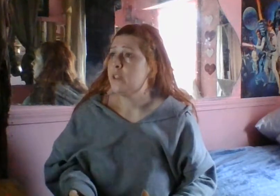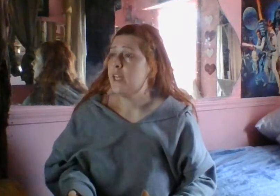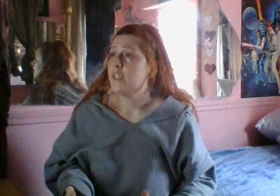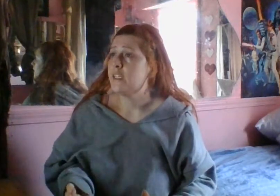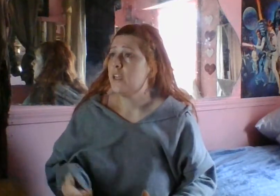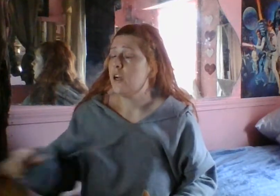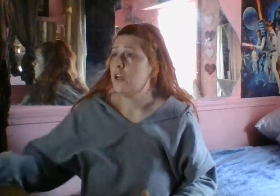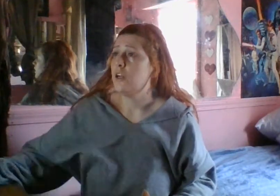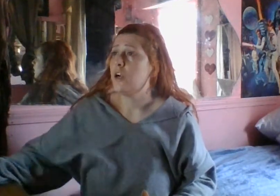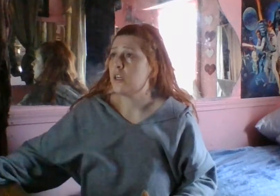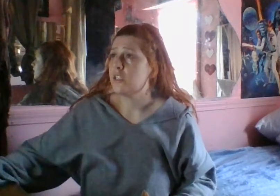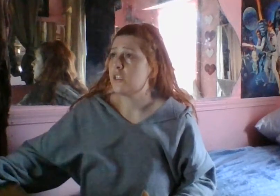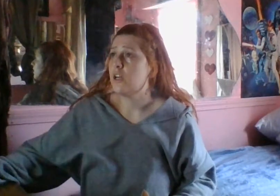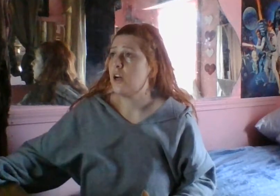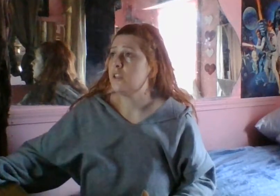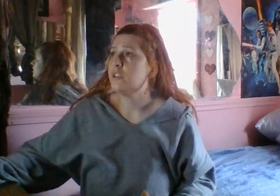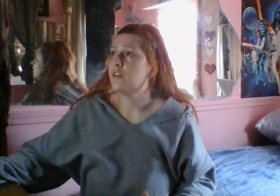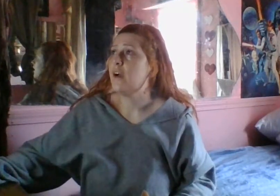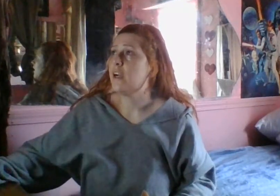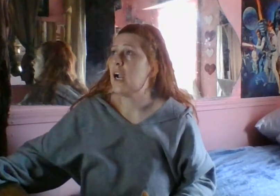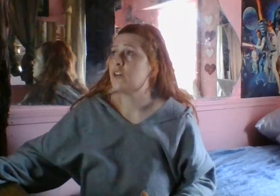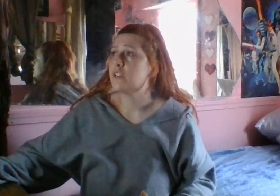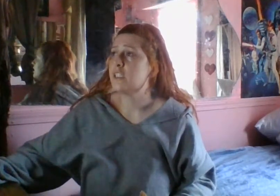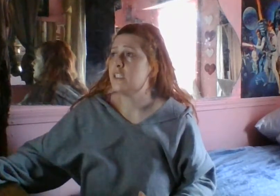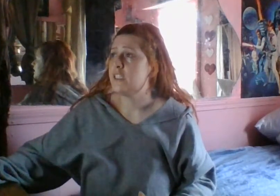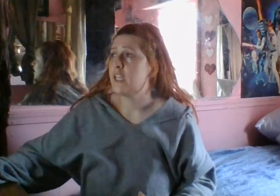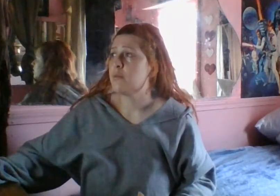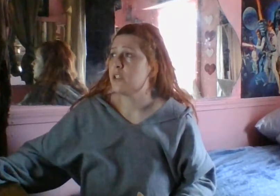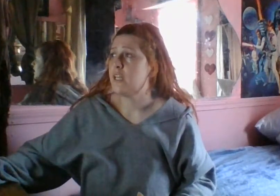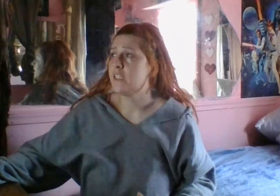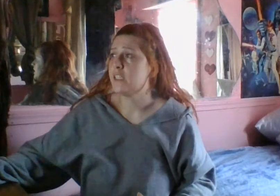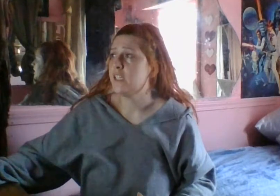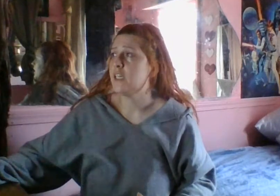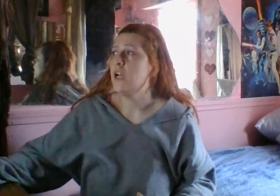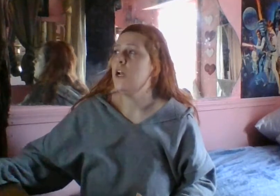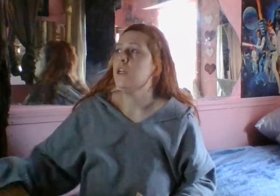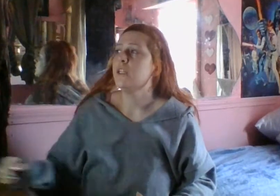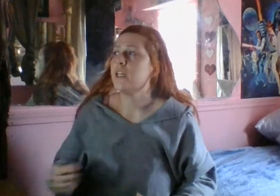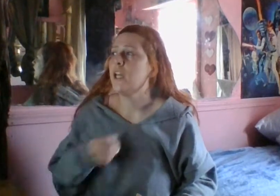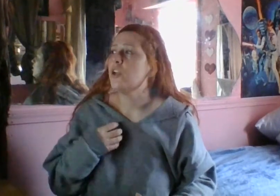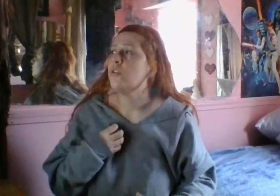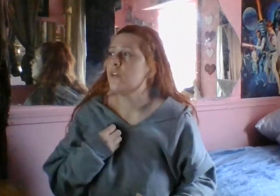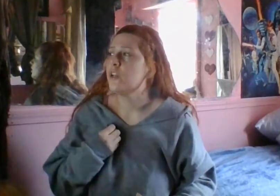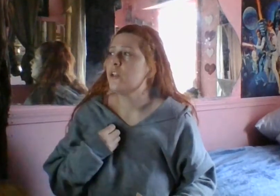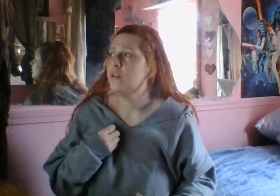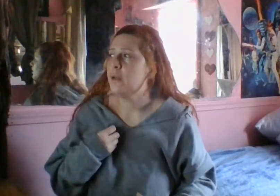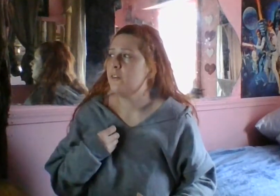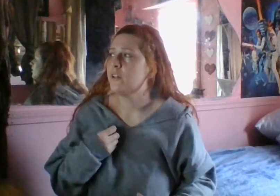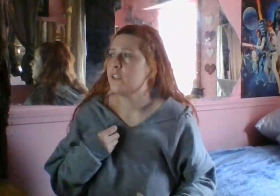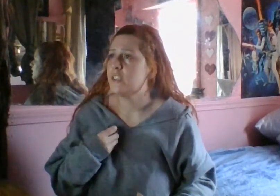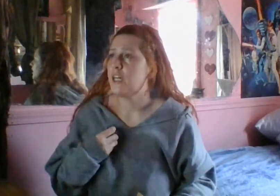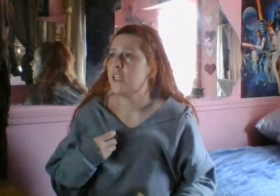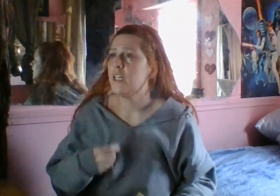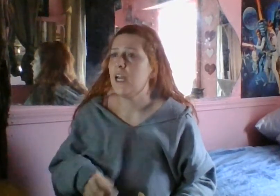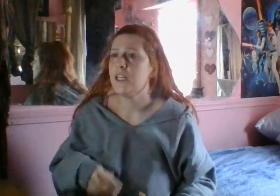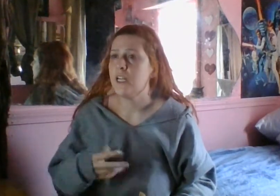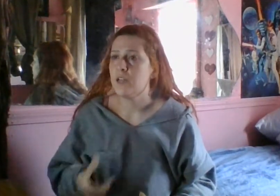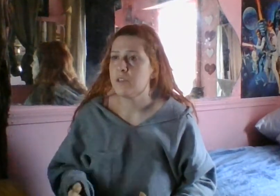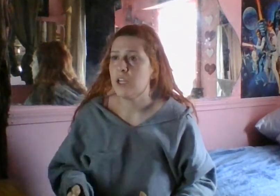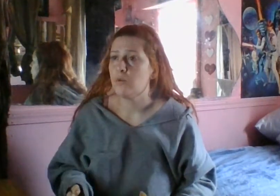Minette, Arkansas, the firehouse in Sandberg, Tennessee, the candle field in Mayfield, Kentucky, and an Amazon